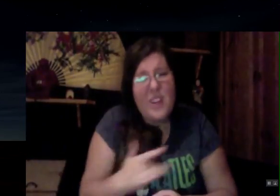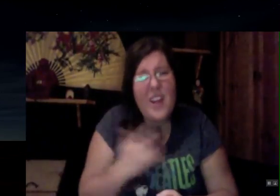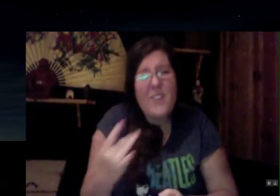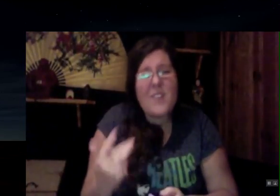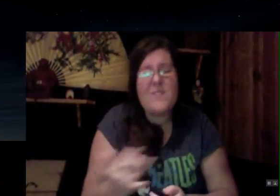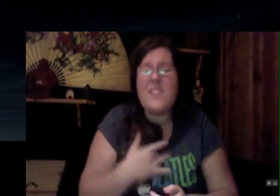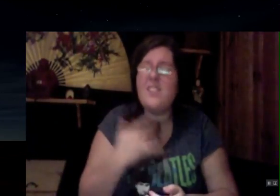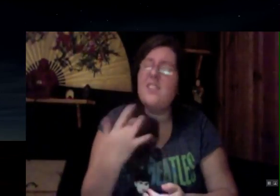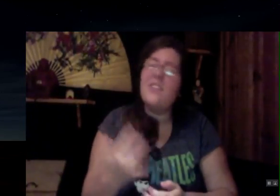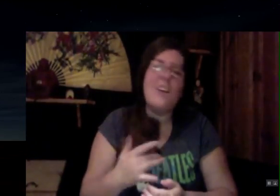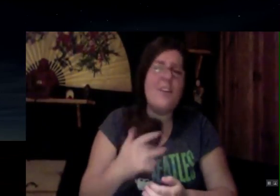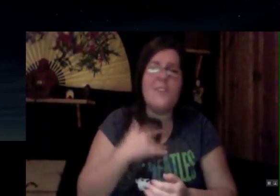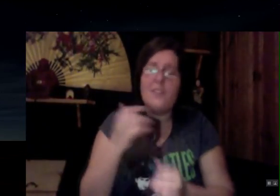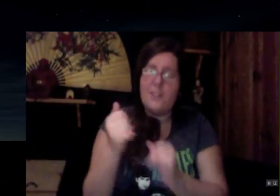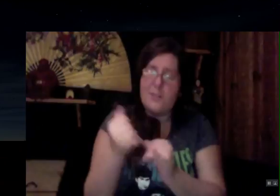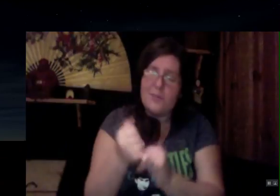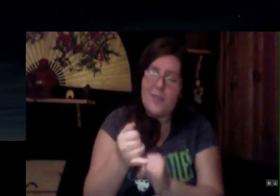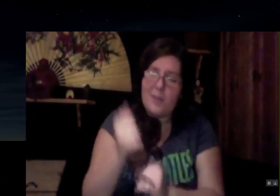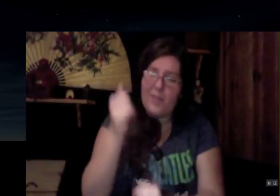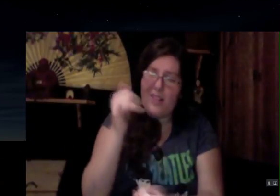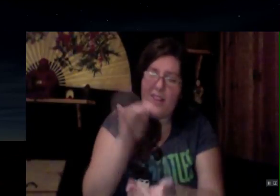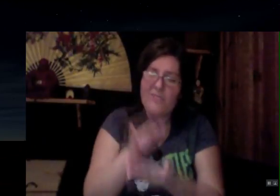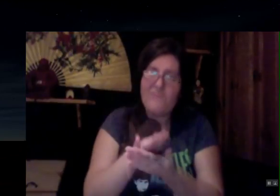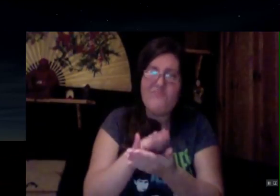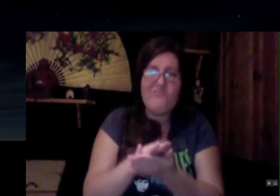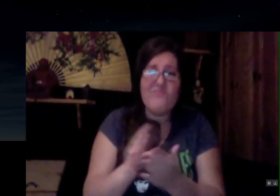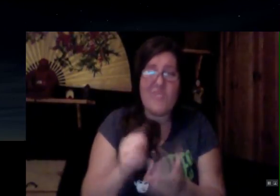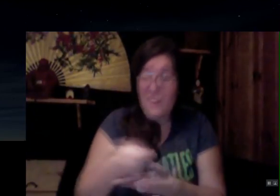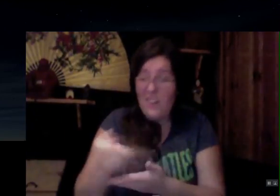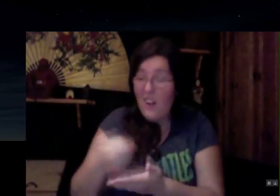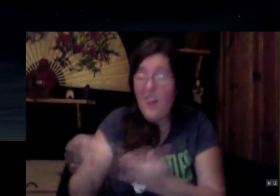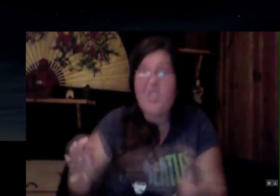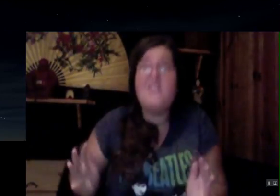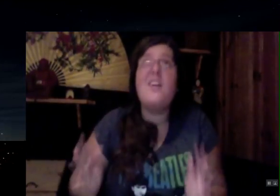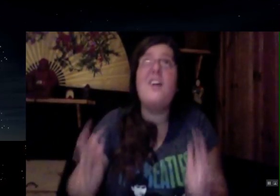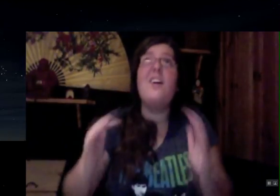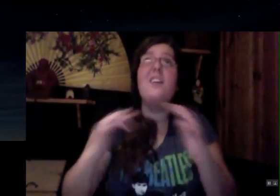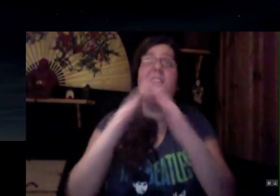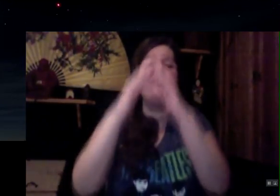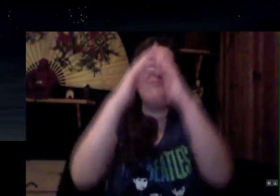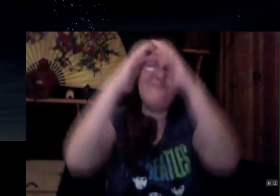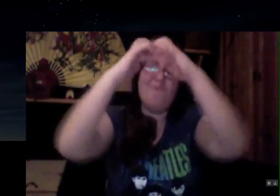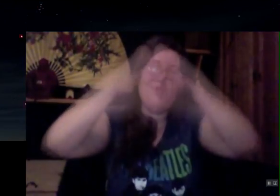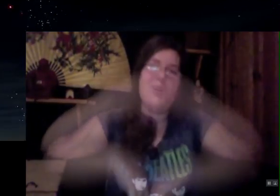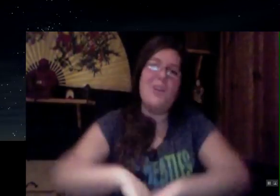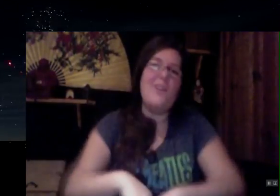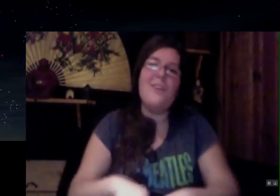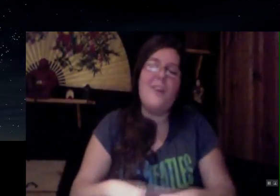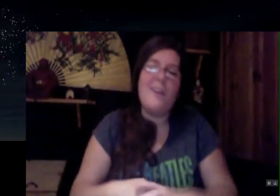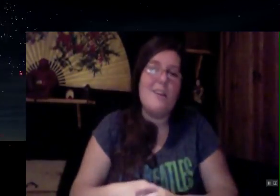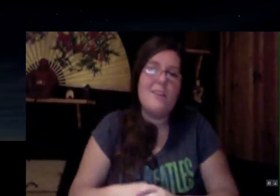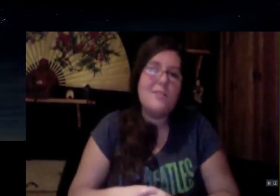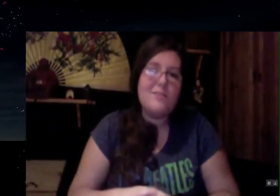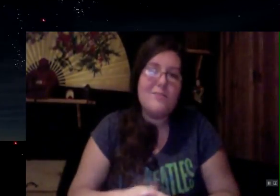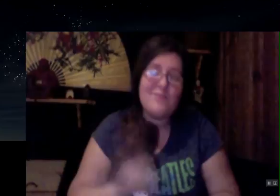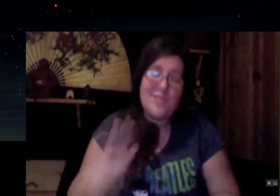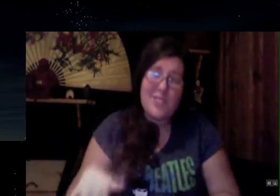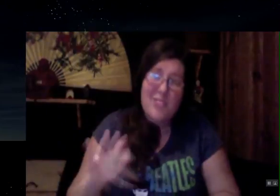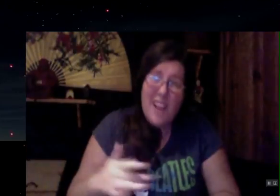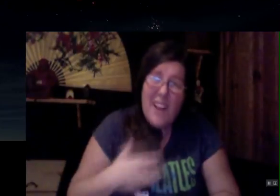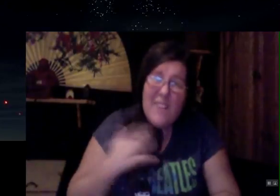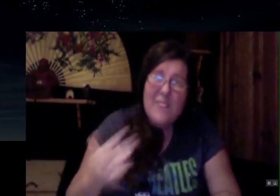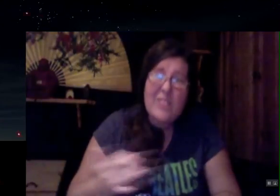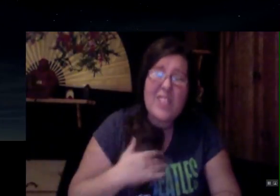Do you ever feel so paper thin like a house of cards on glow from caving in?